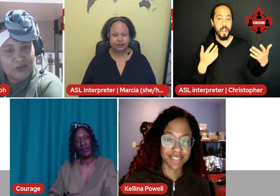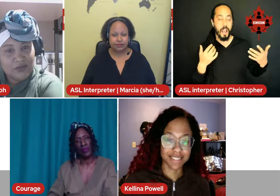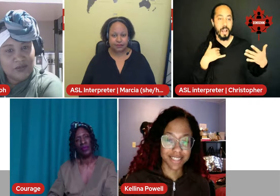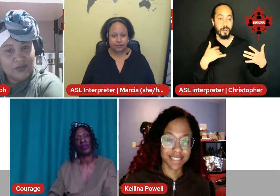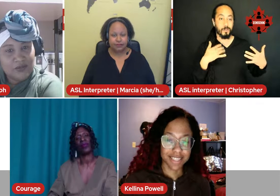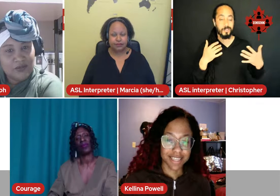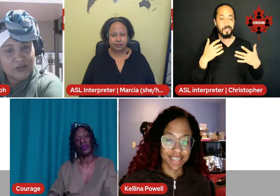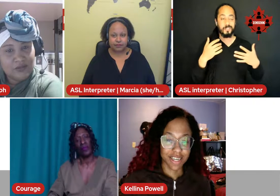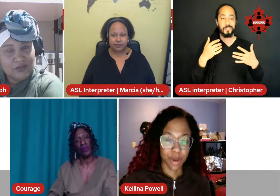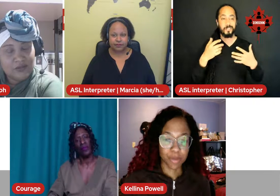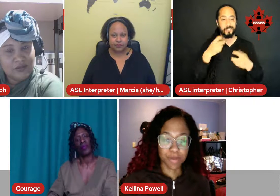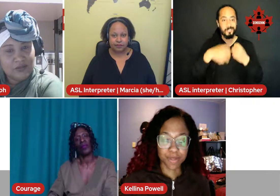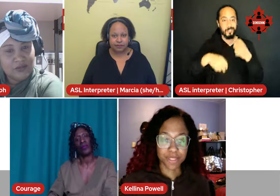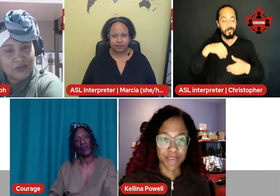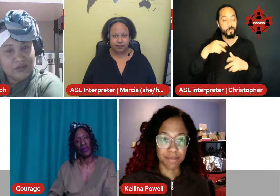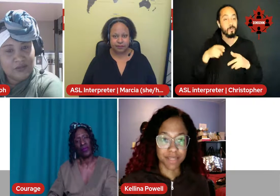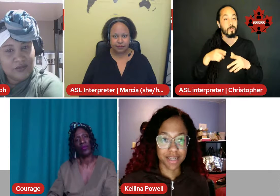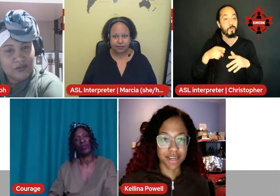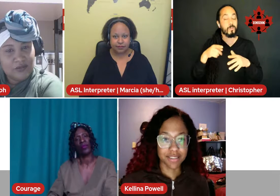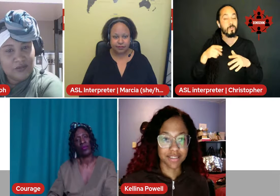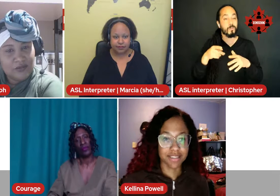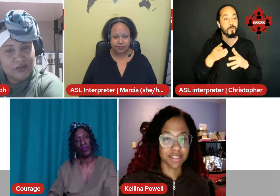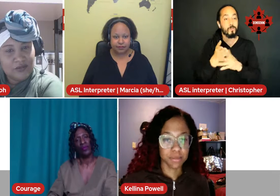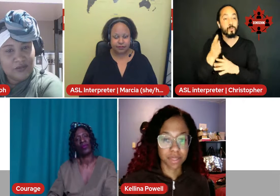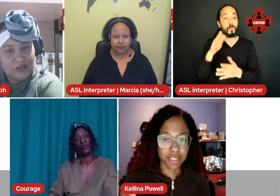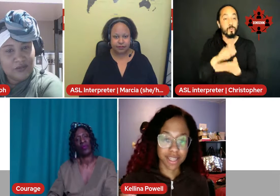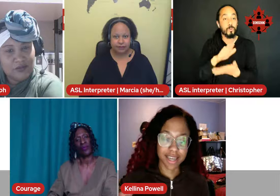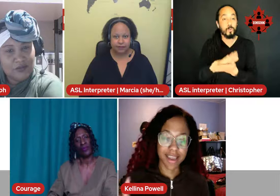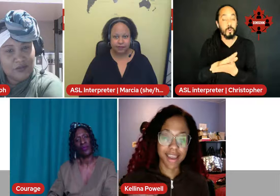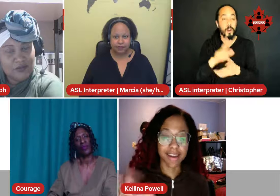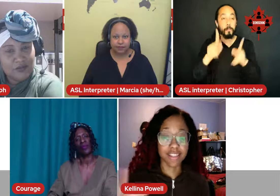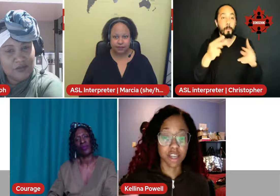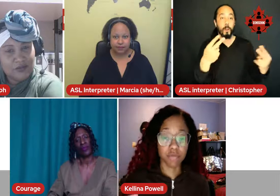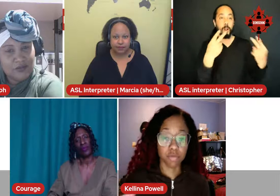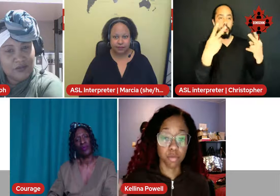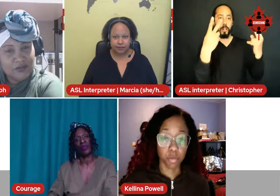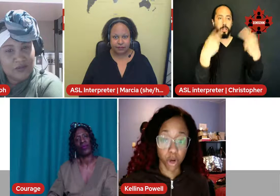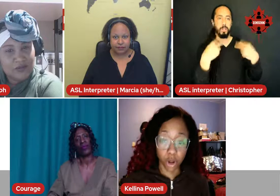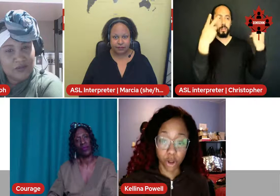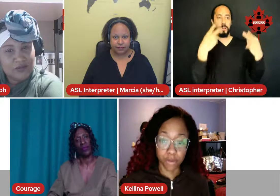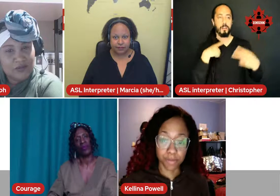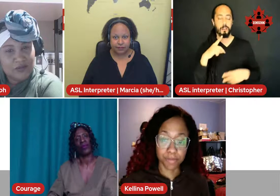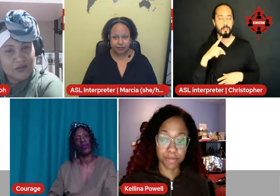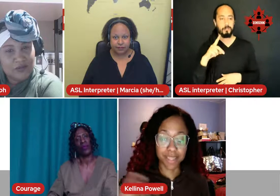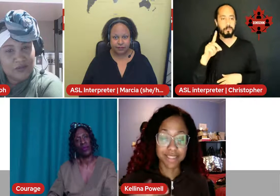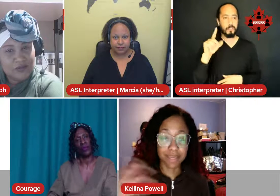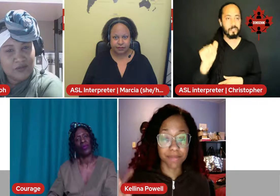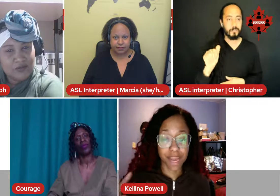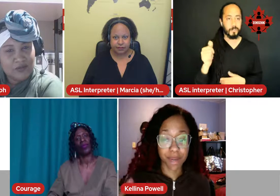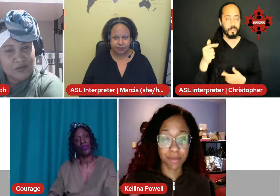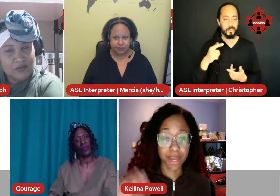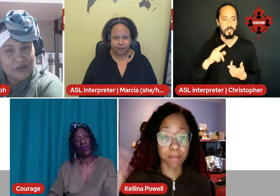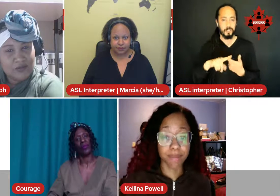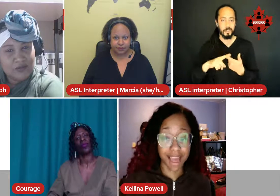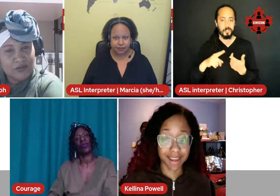you know, people look at me as a disability and a deaf girl. But at the same time, I am Black.